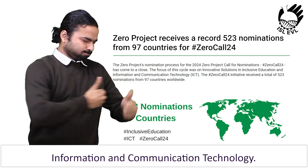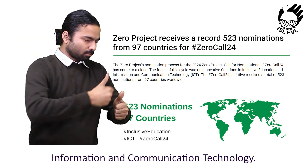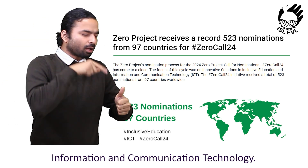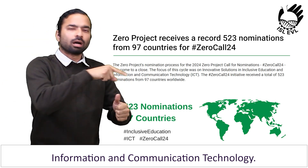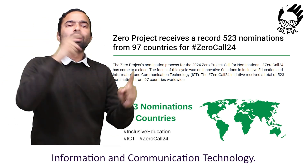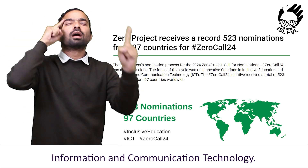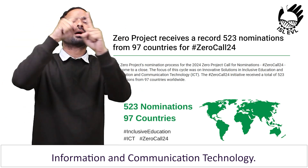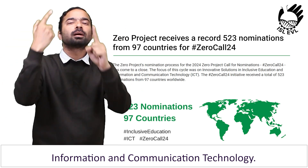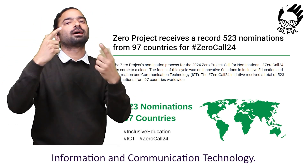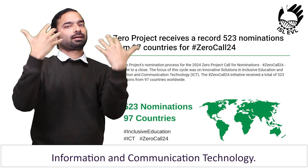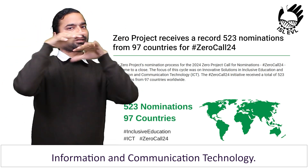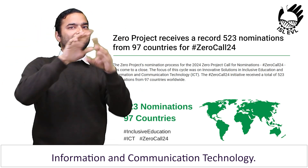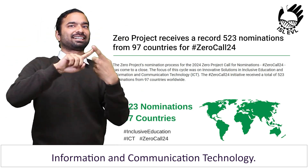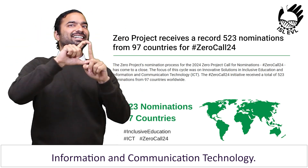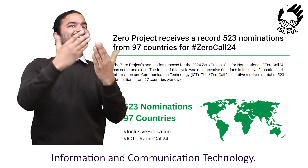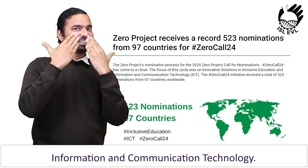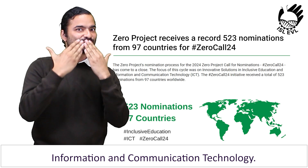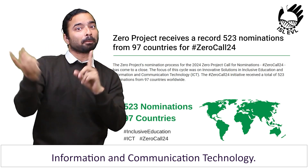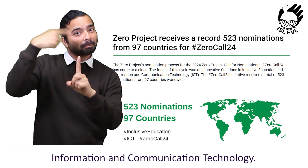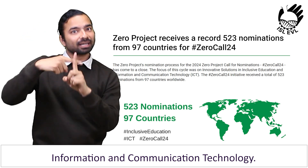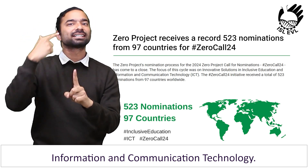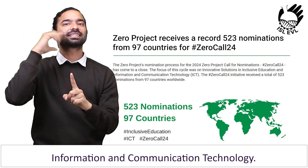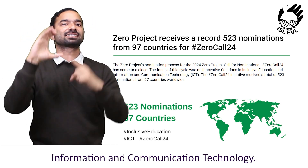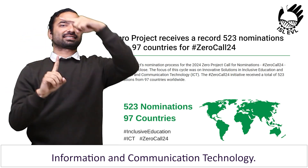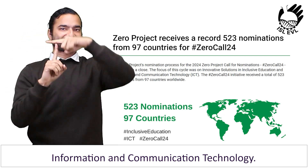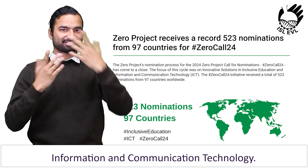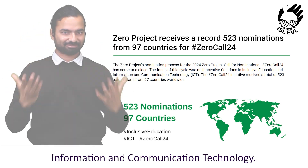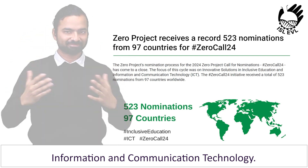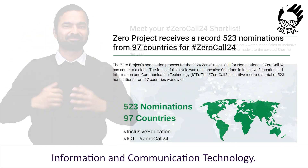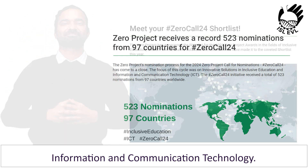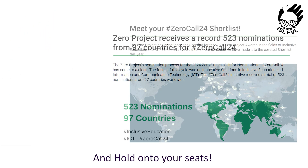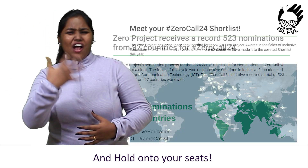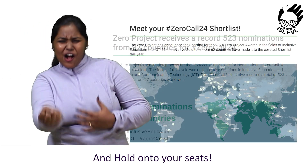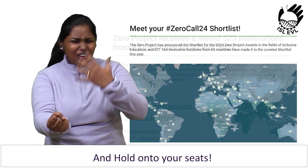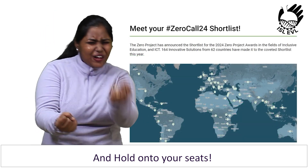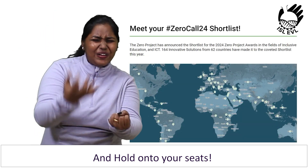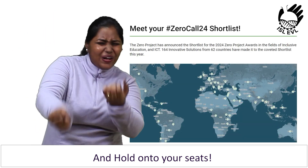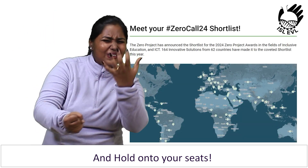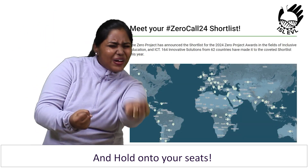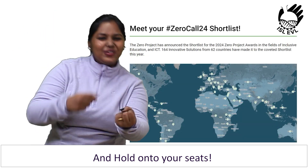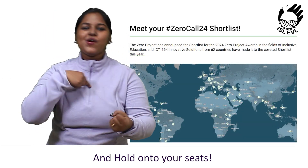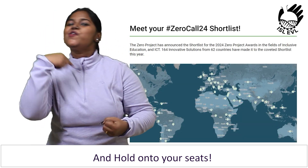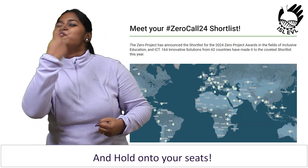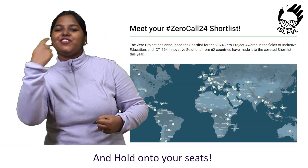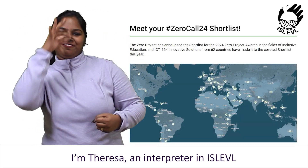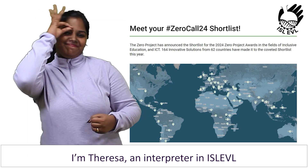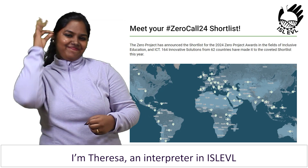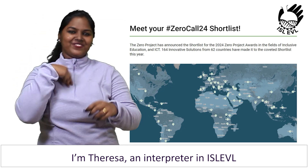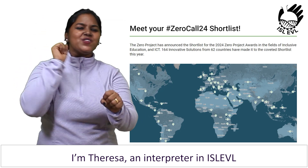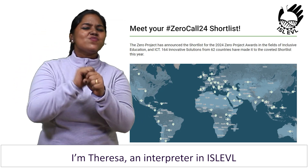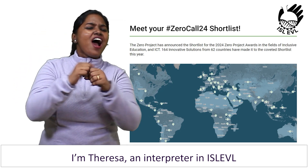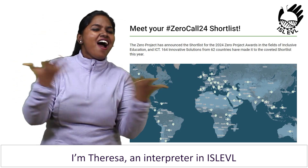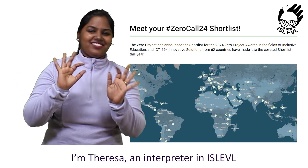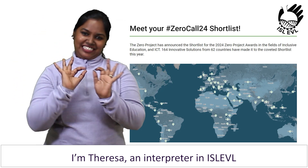education and information and communication technology. And hold on to your seats. Thanks, I am Theresa, an